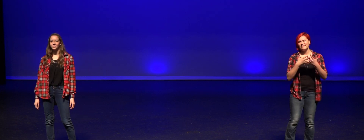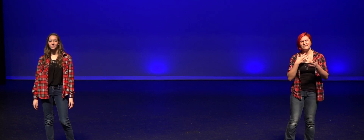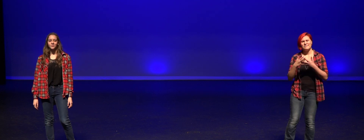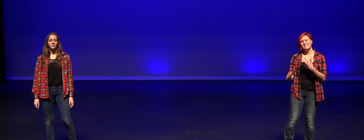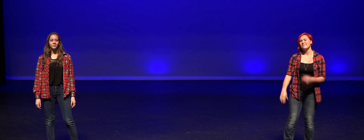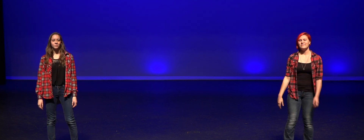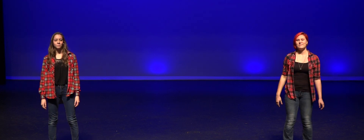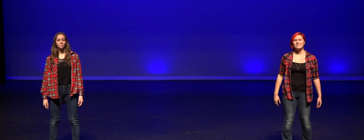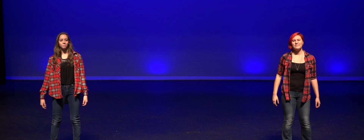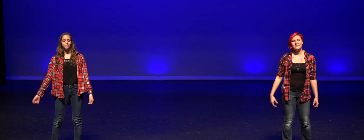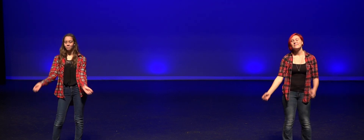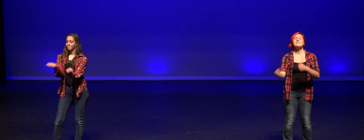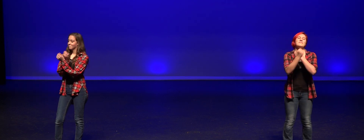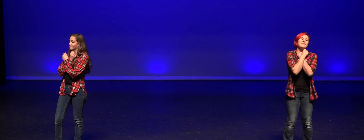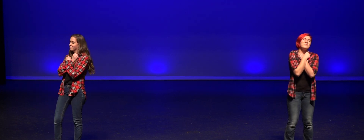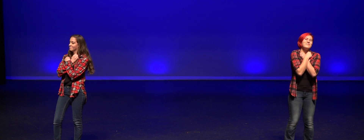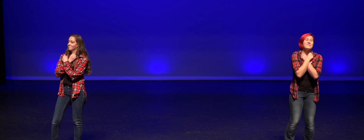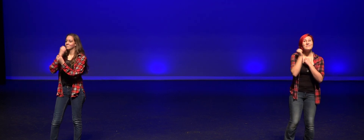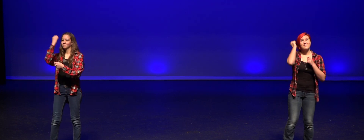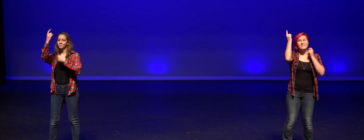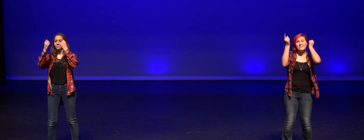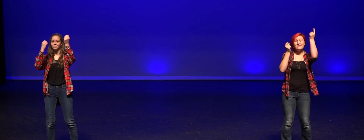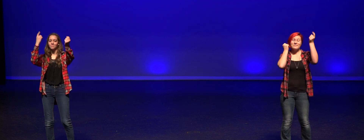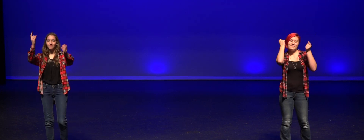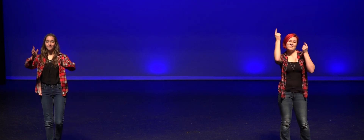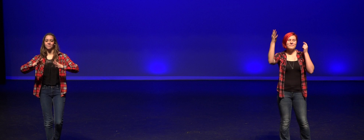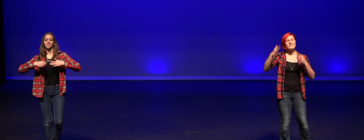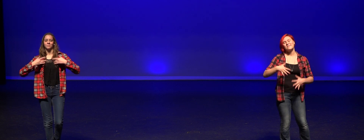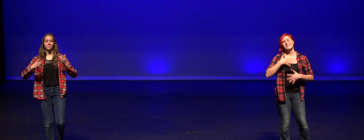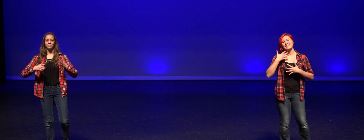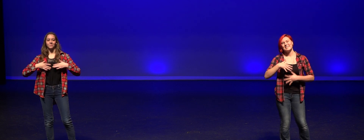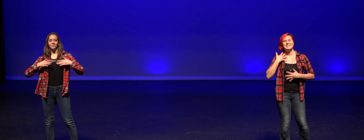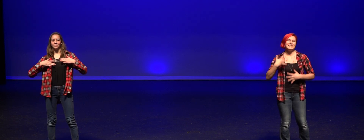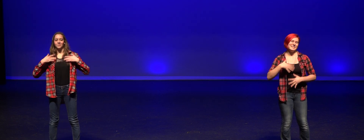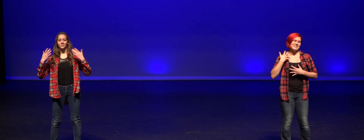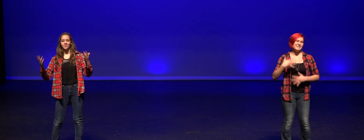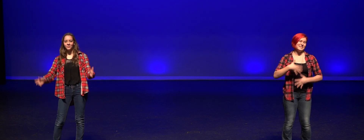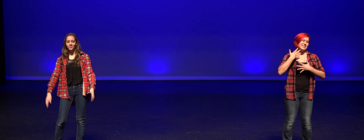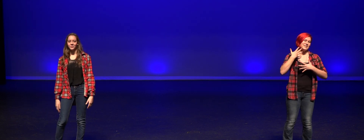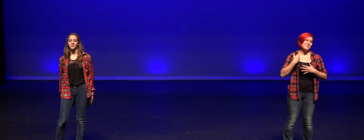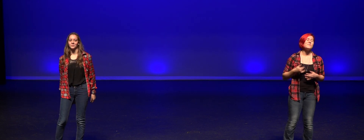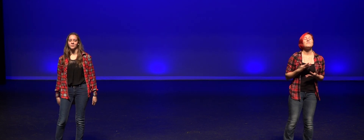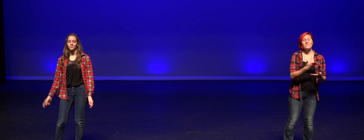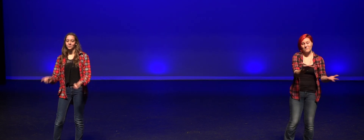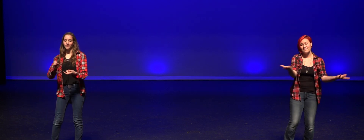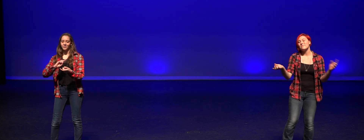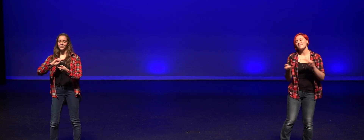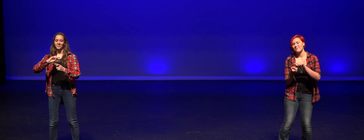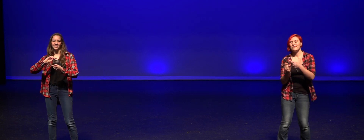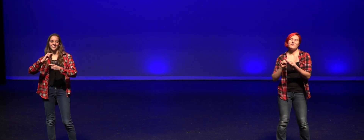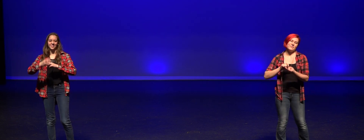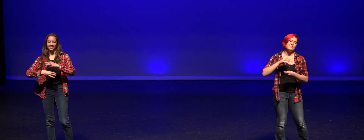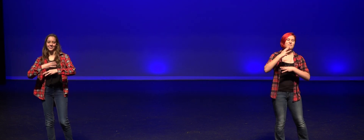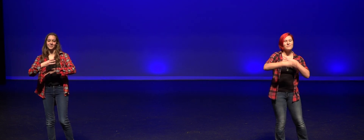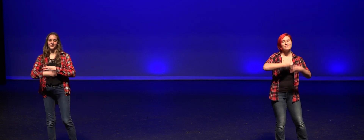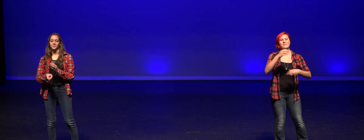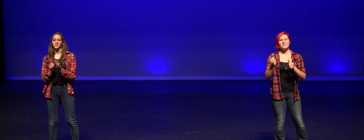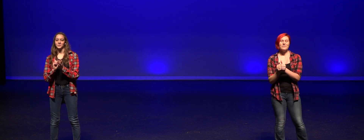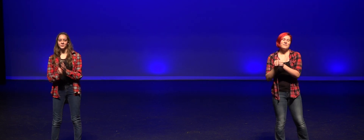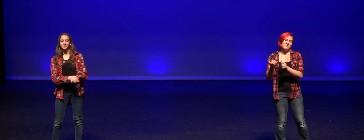fitting in your genes It's love and understanding, positivity We could change this whole world